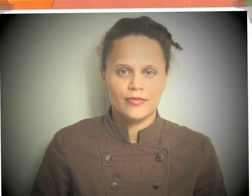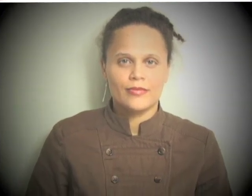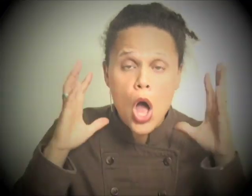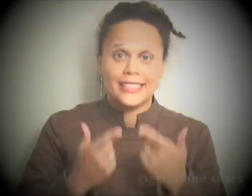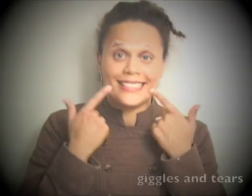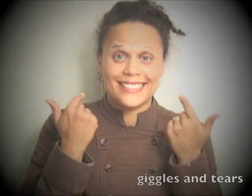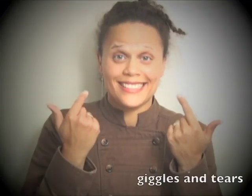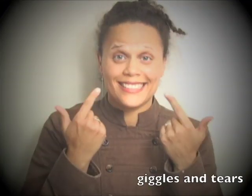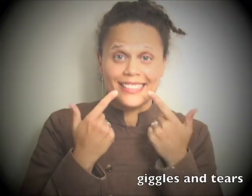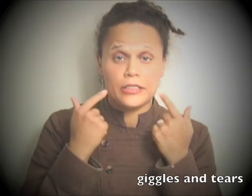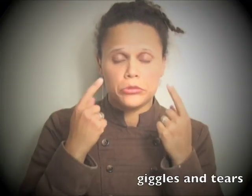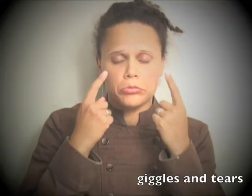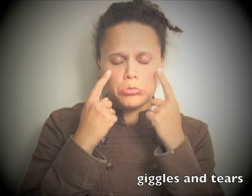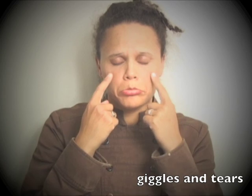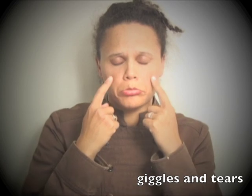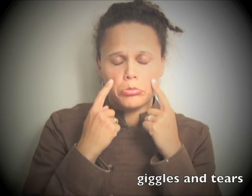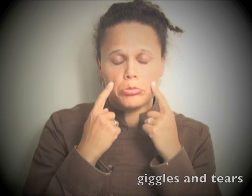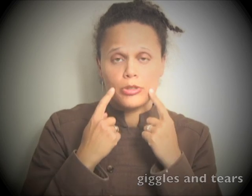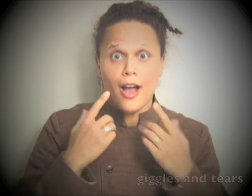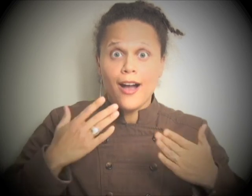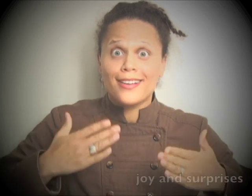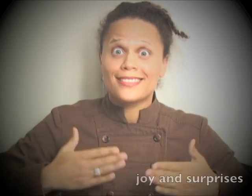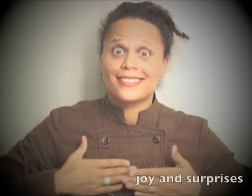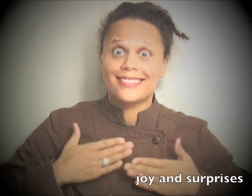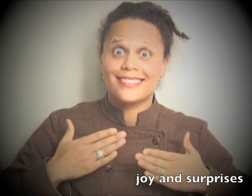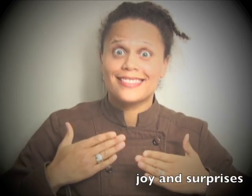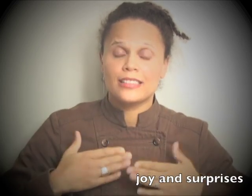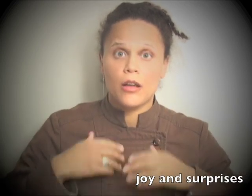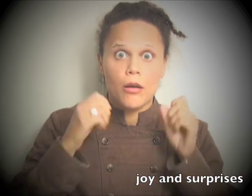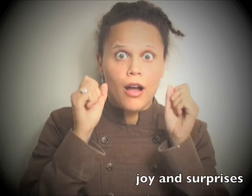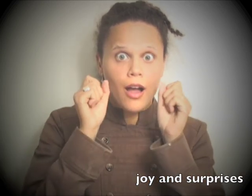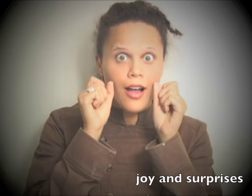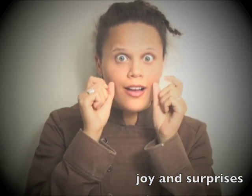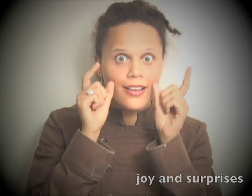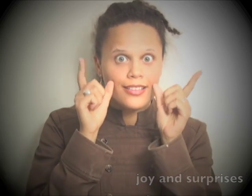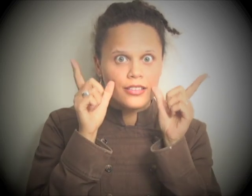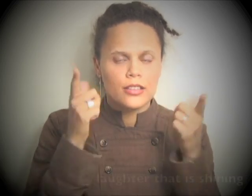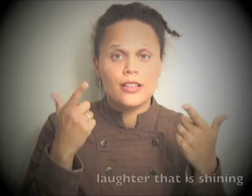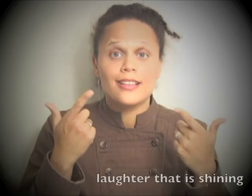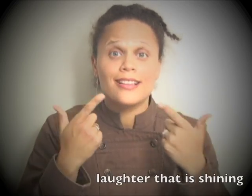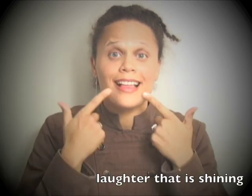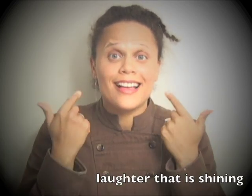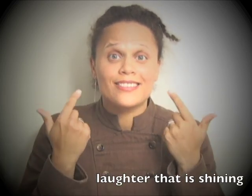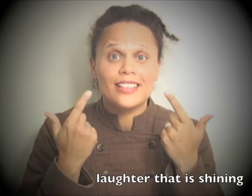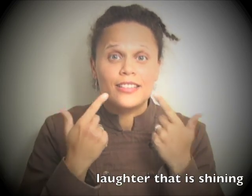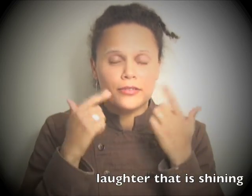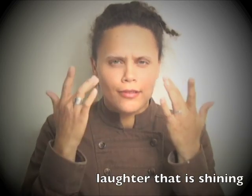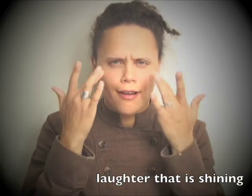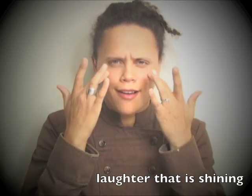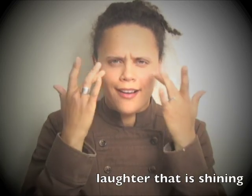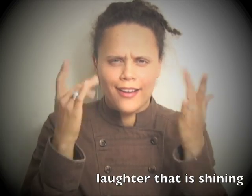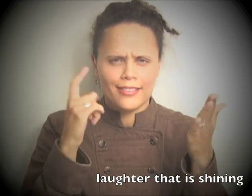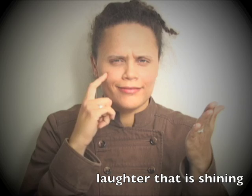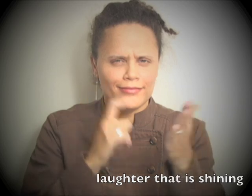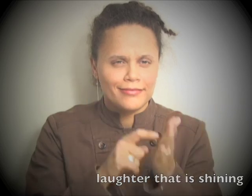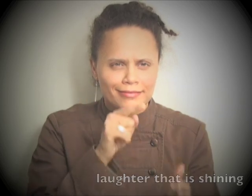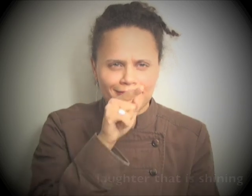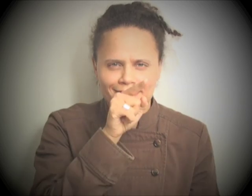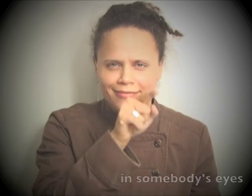Giggles and tears, and joy surprise Laughter that's shining in